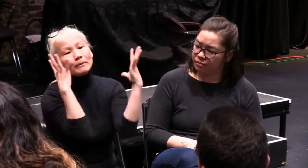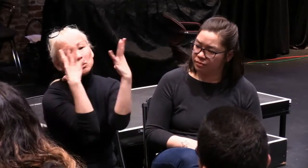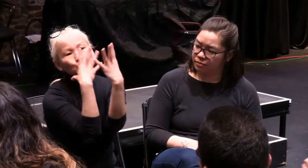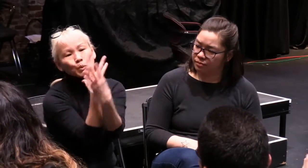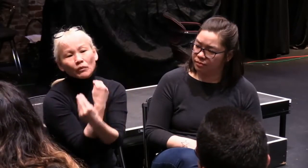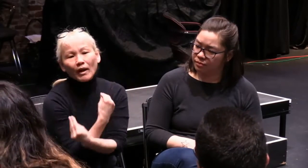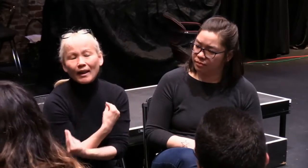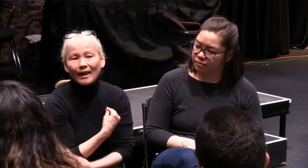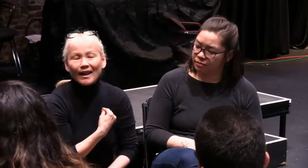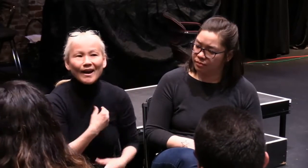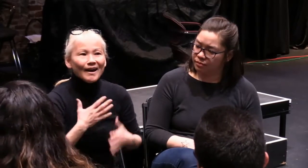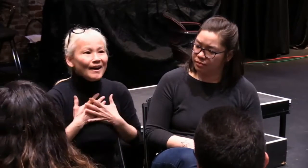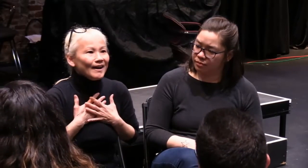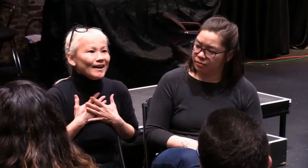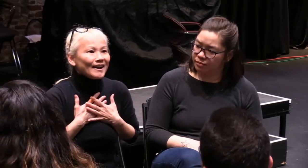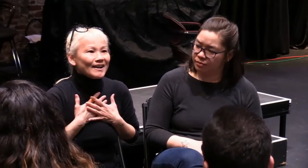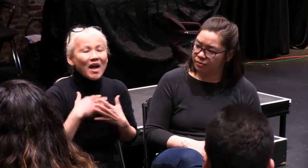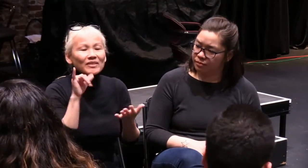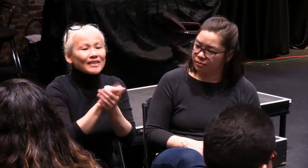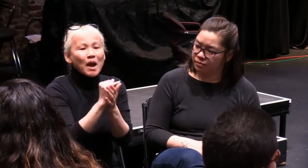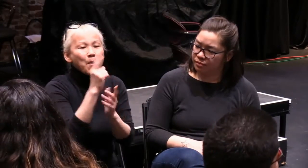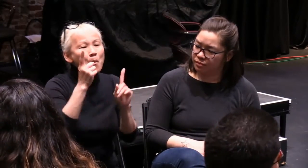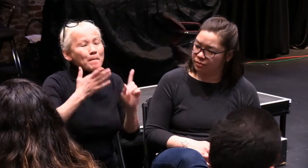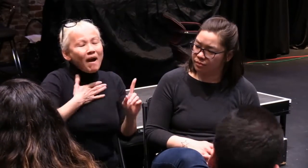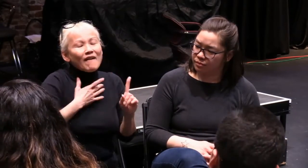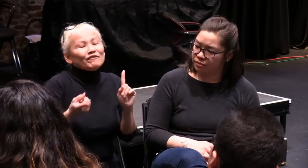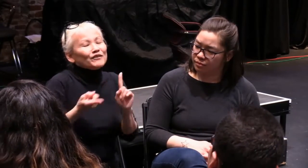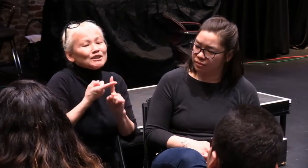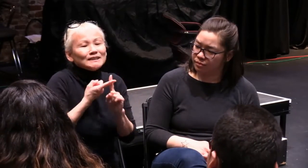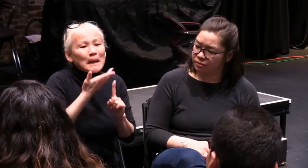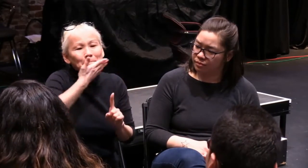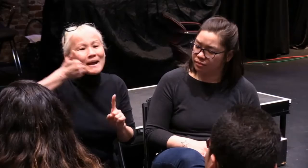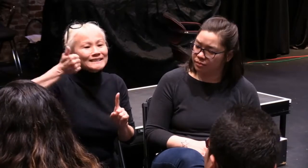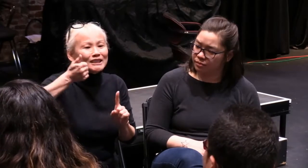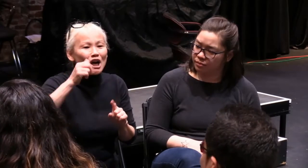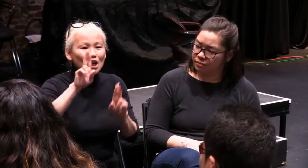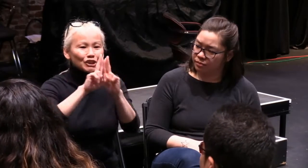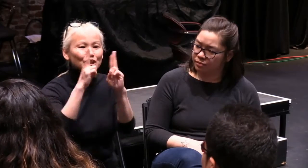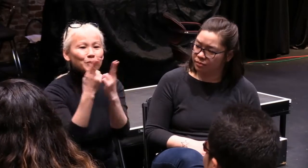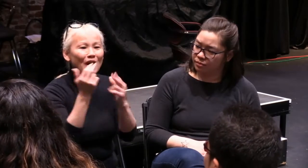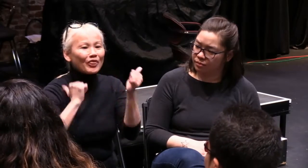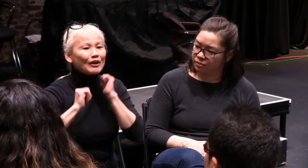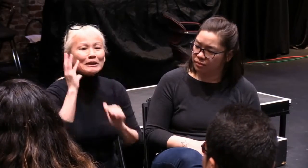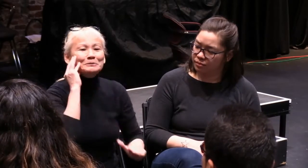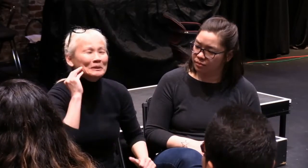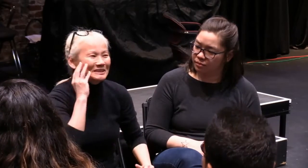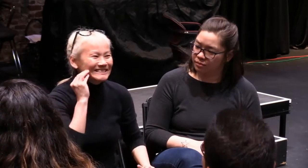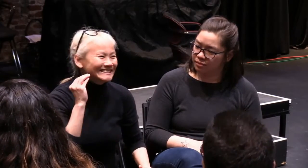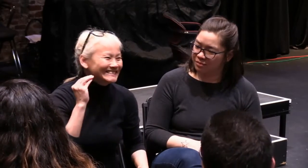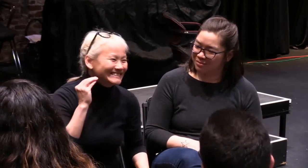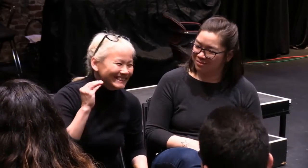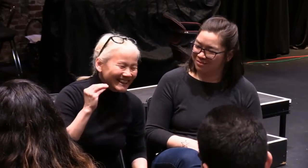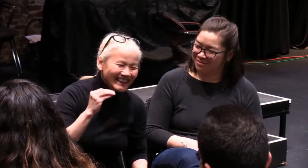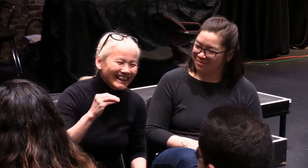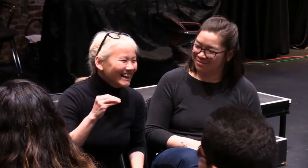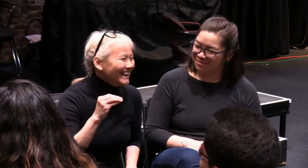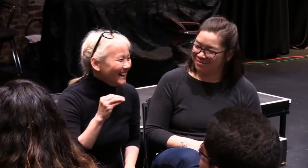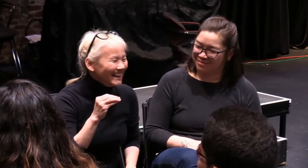Within two weeks, they were doing beautifully, signing so wonderfully. It was my first, I think, best experience in a